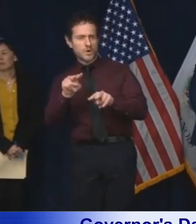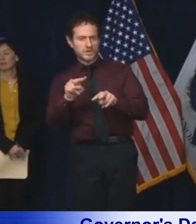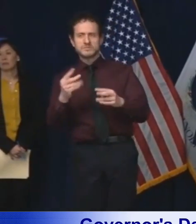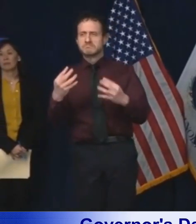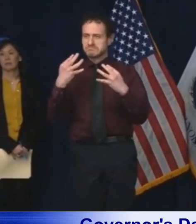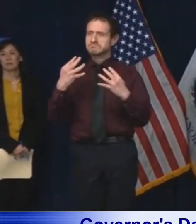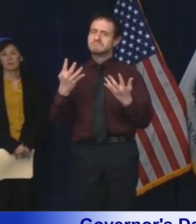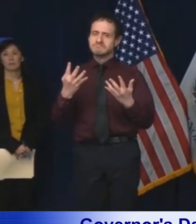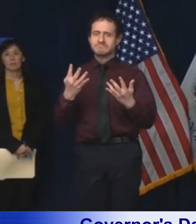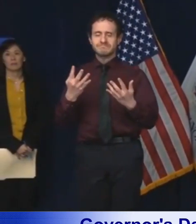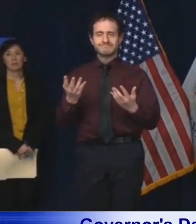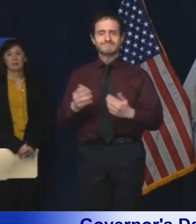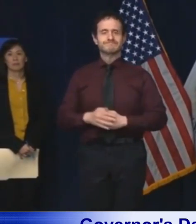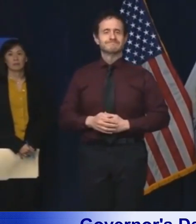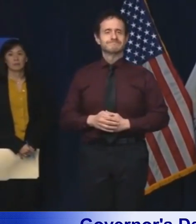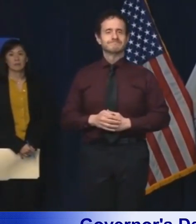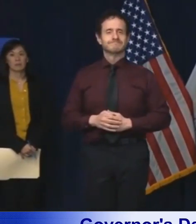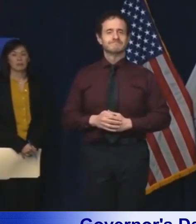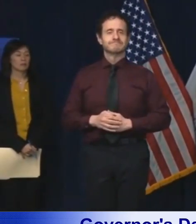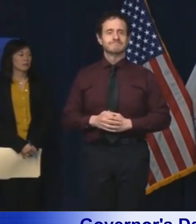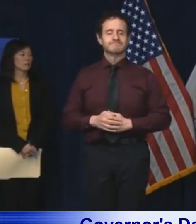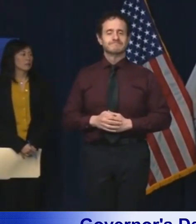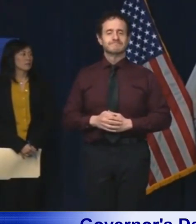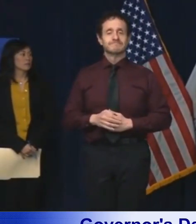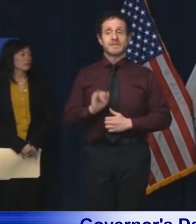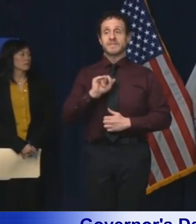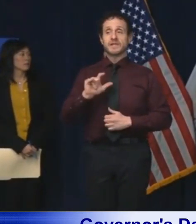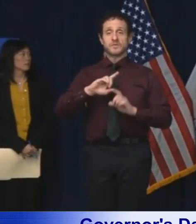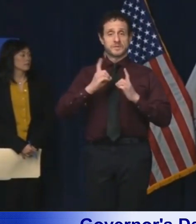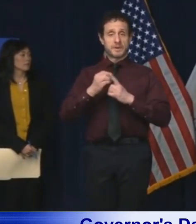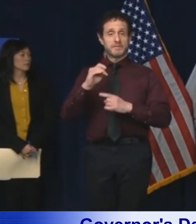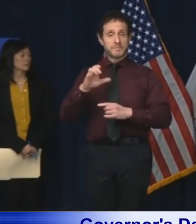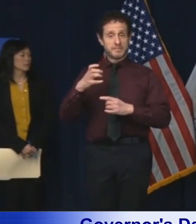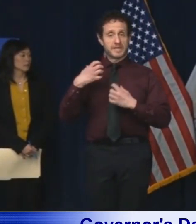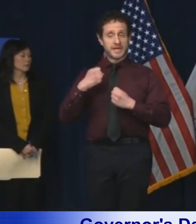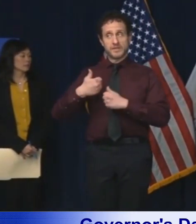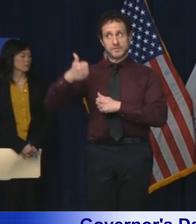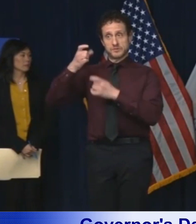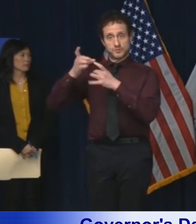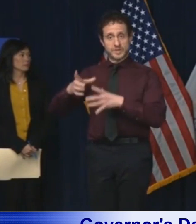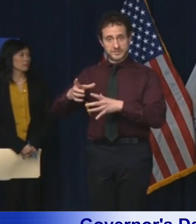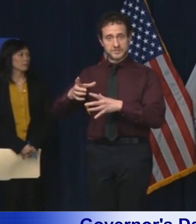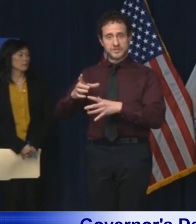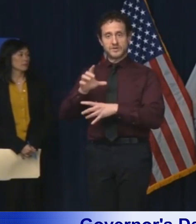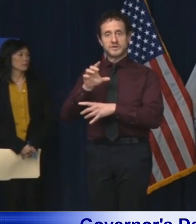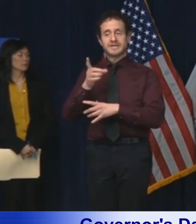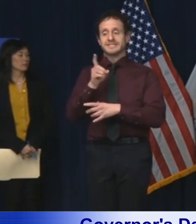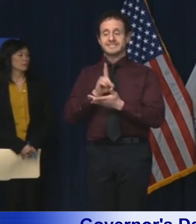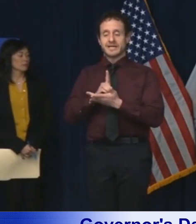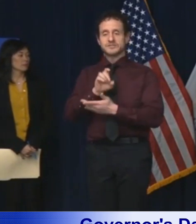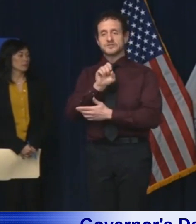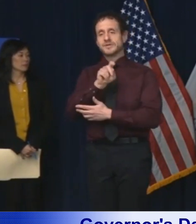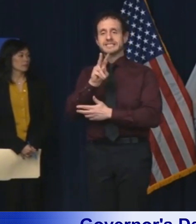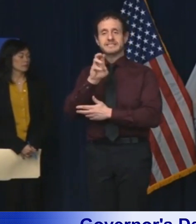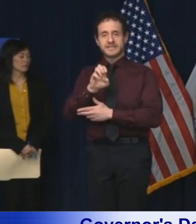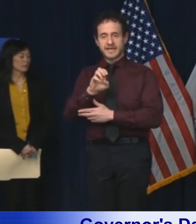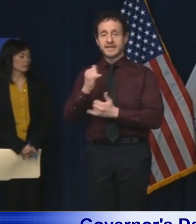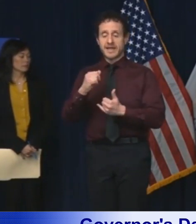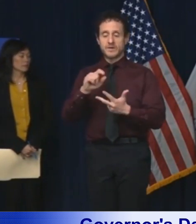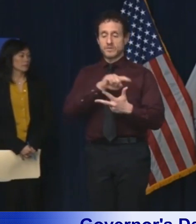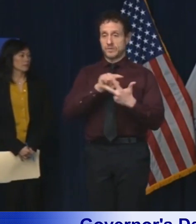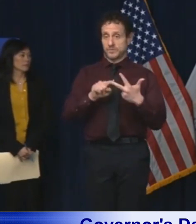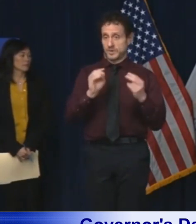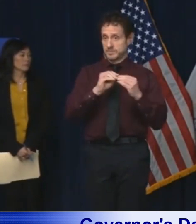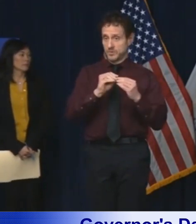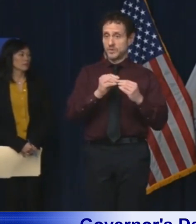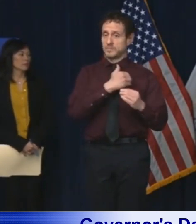In addition to the Illinois Department of Public Health Director, Dr. Ngozi Ezeke, today we're joined by three additional members of